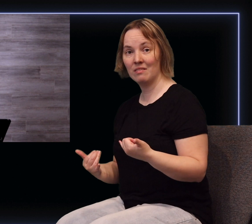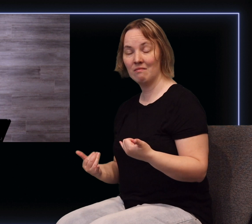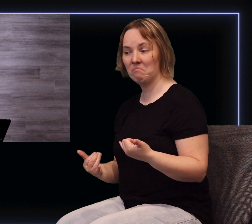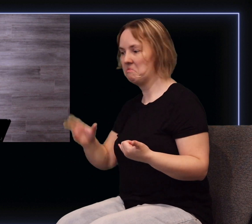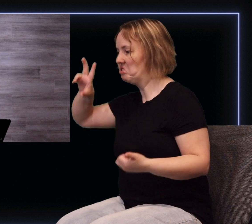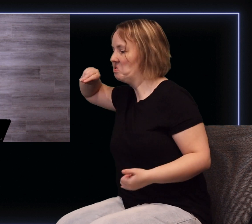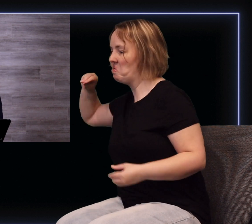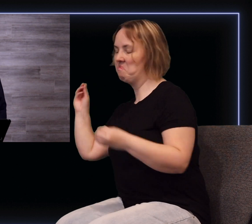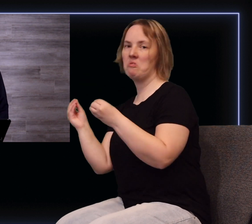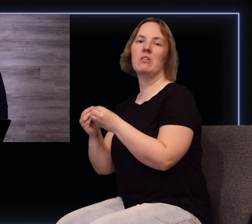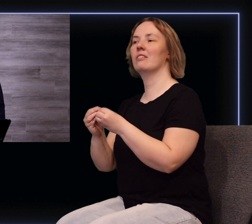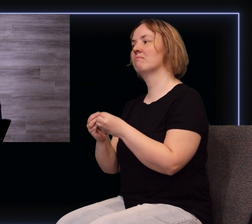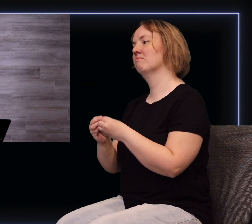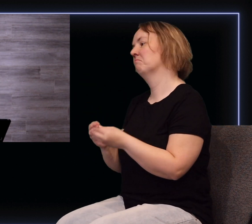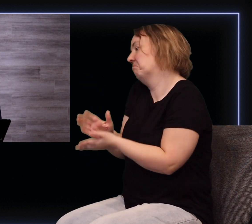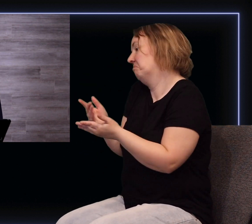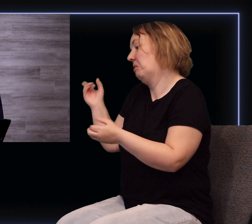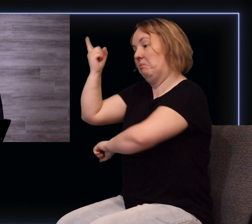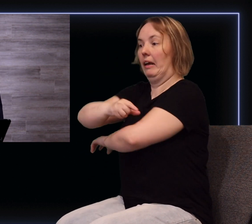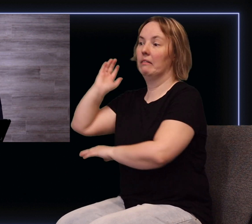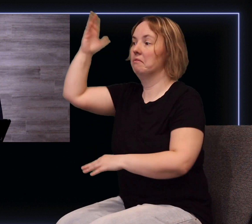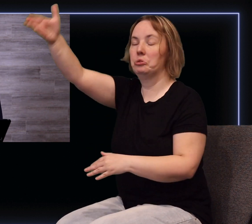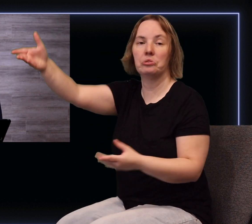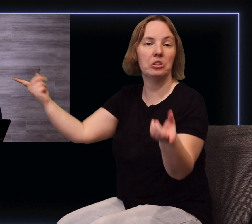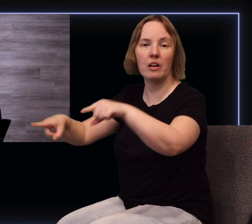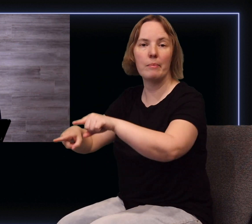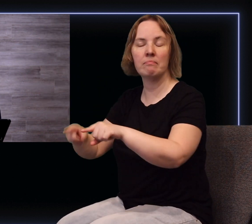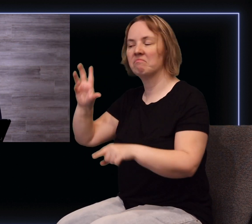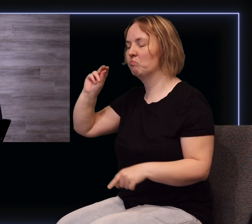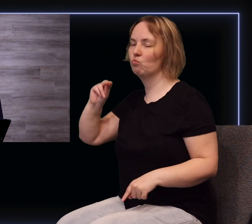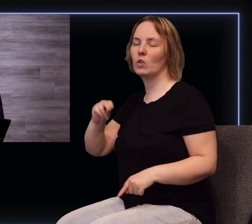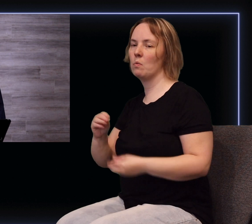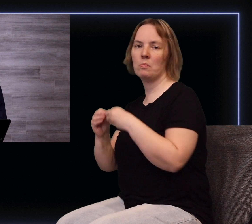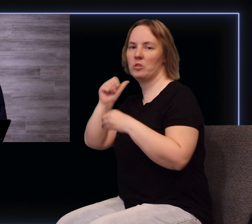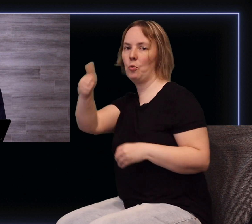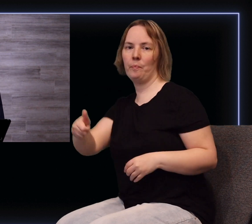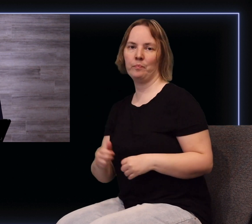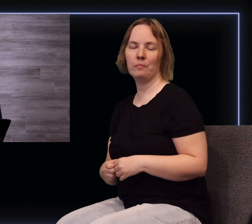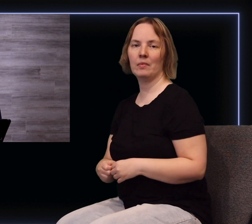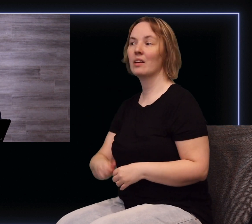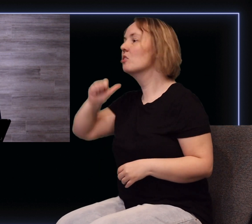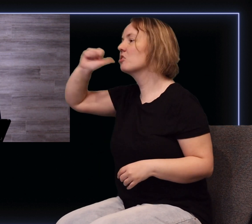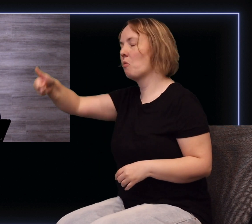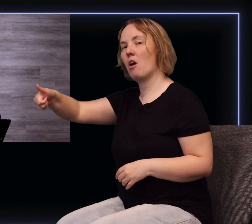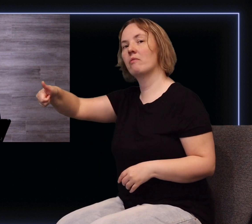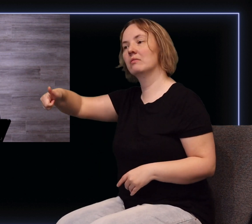There's no more just someday in the future that will happen. No. There's no more tomorrow. Tomorrow